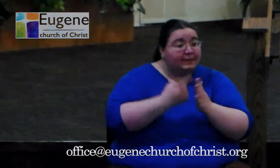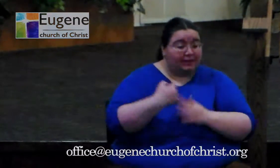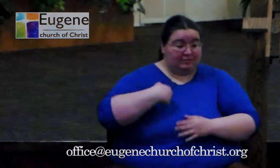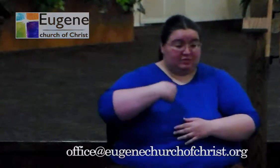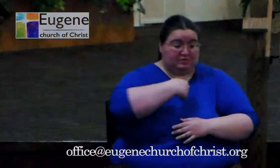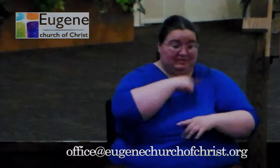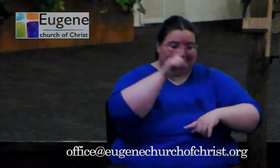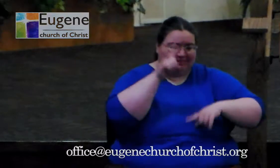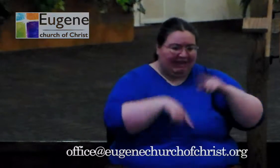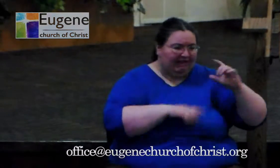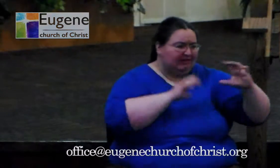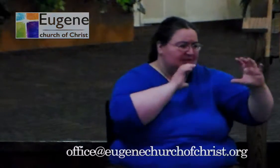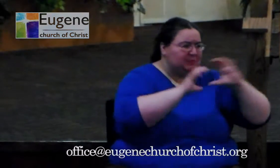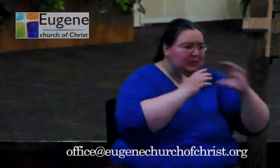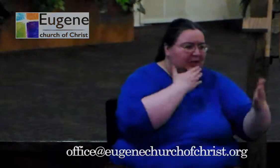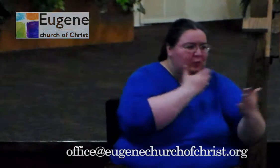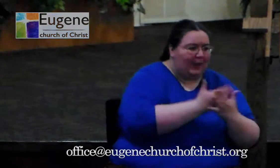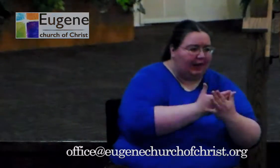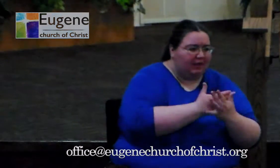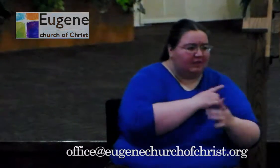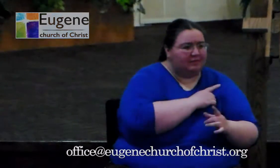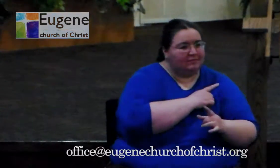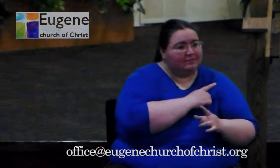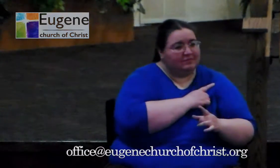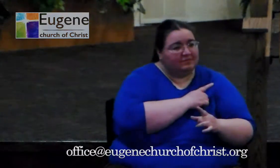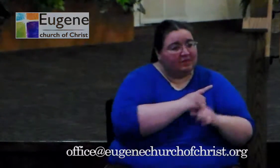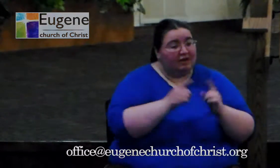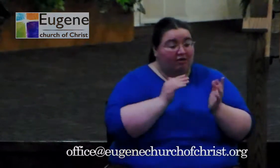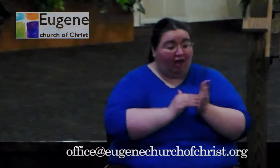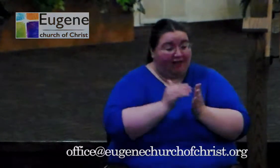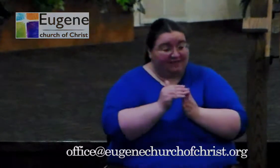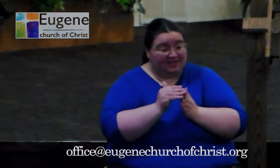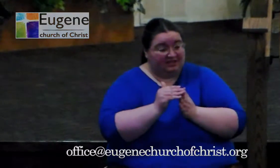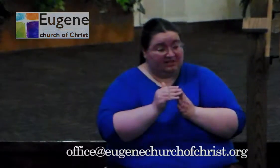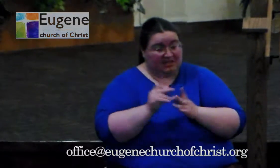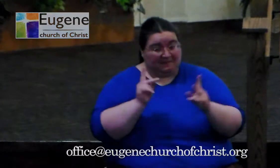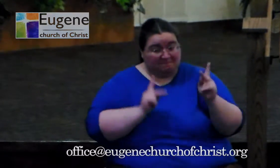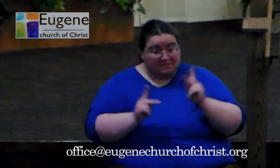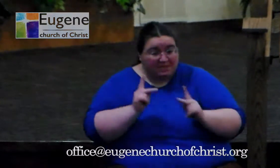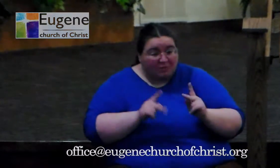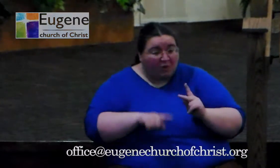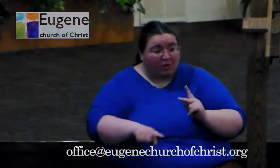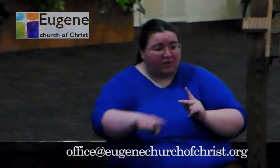lot of it is on other folks who just can't see past the us that they want to create.